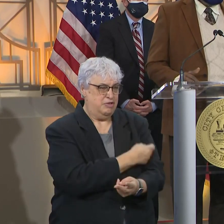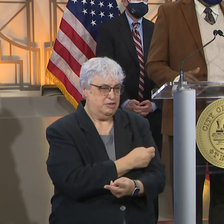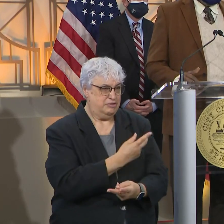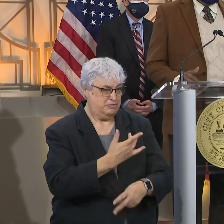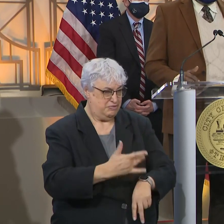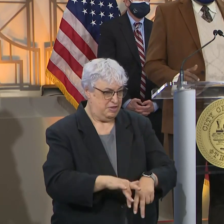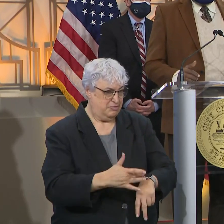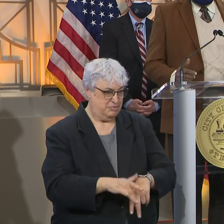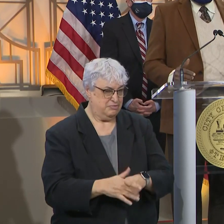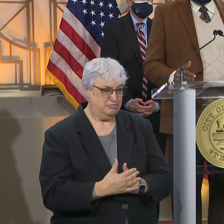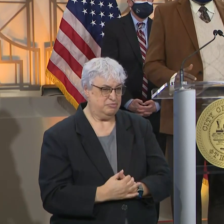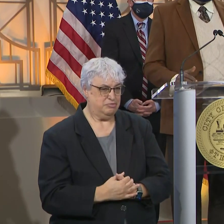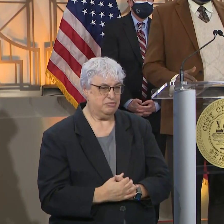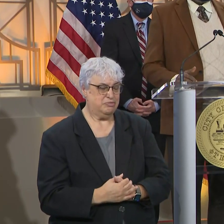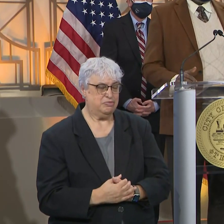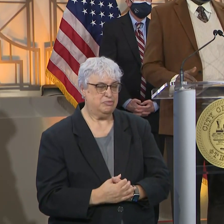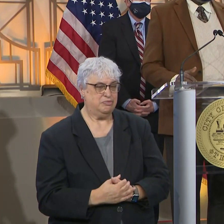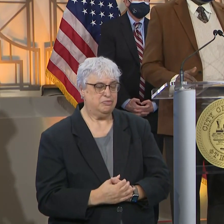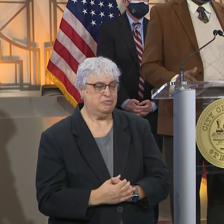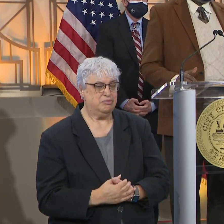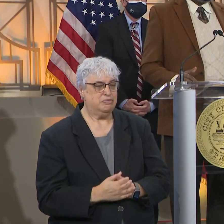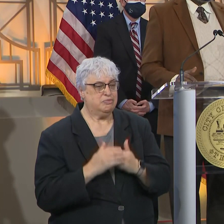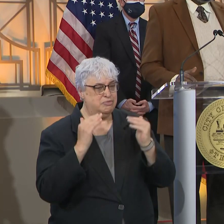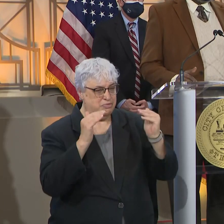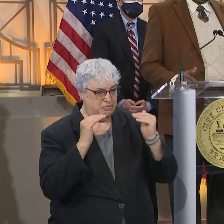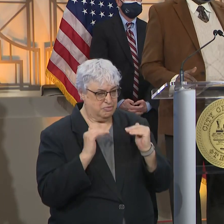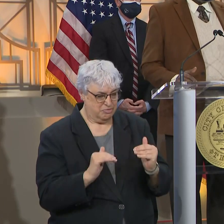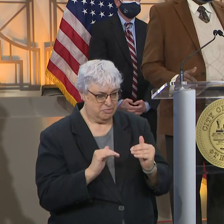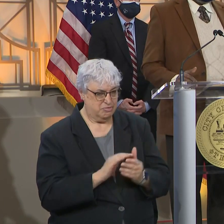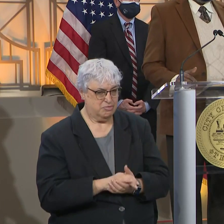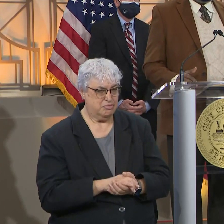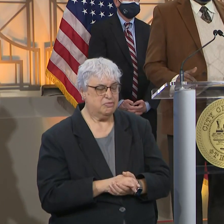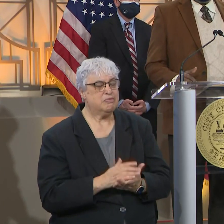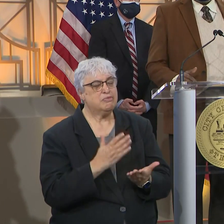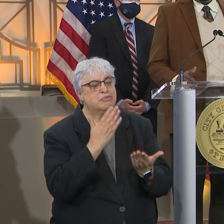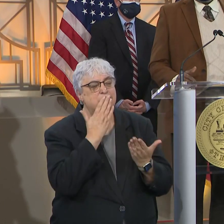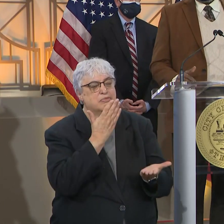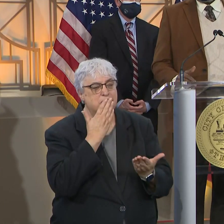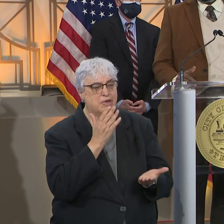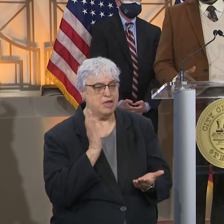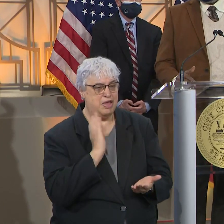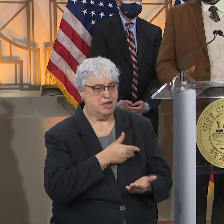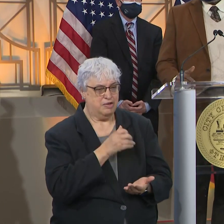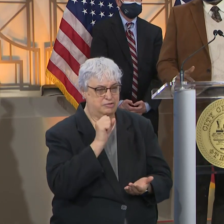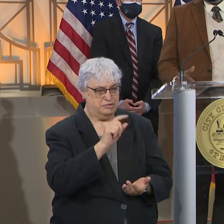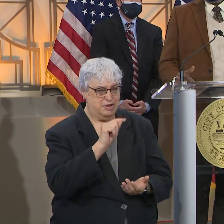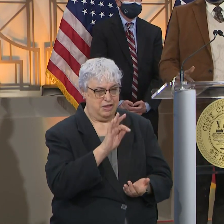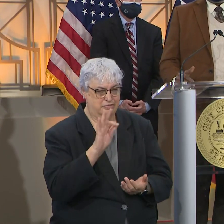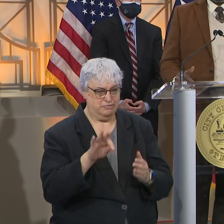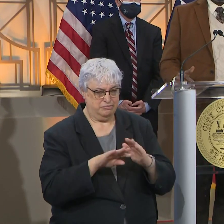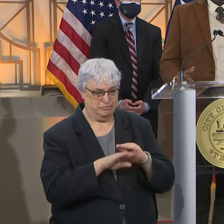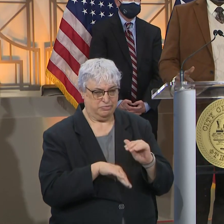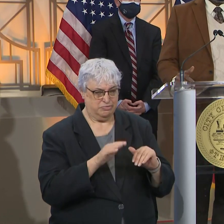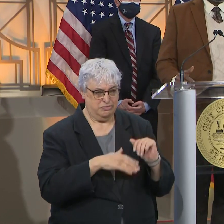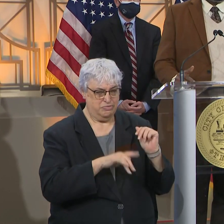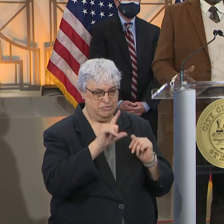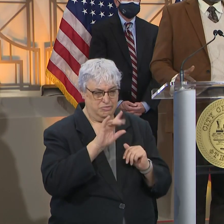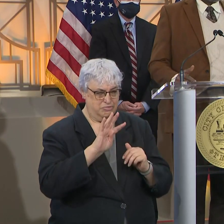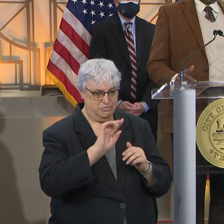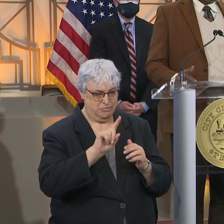available. I want to also express my gratitude to our staff who, within less than 24 hours,